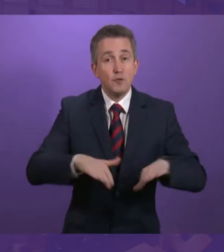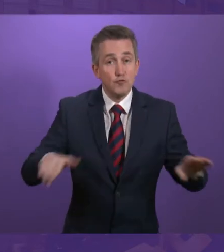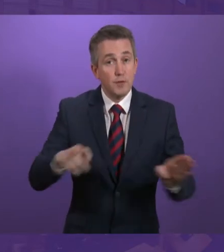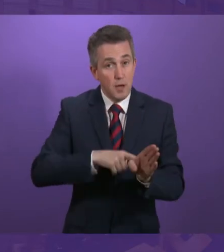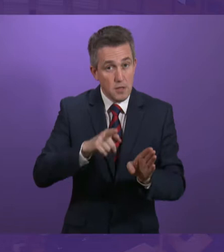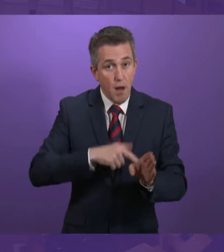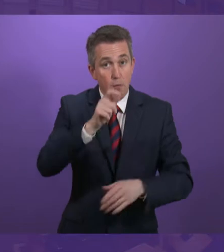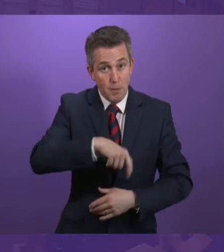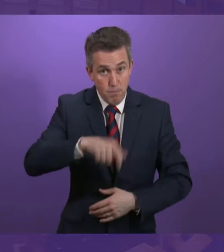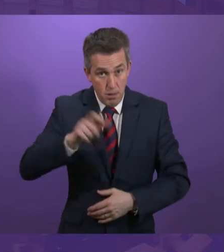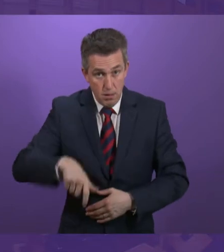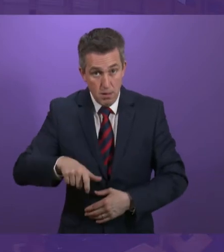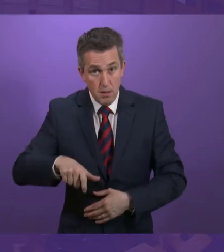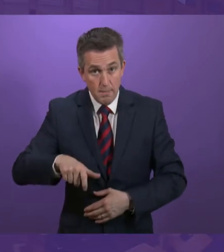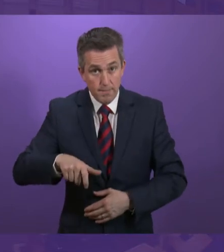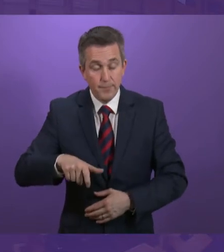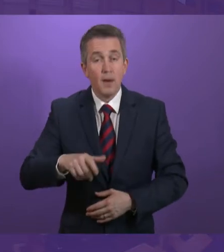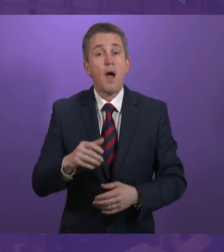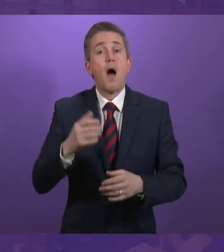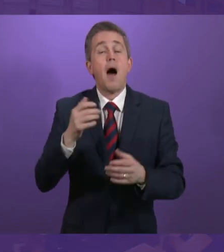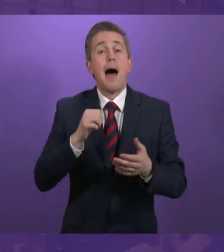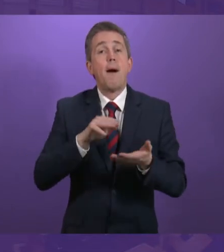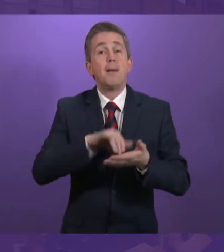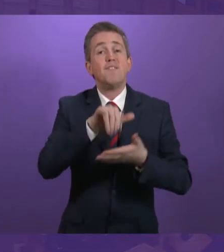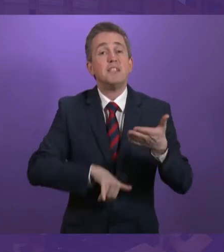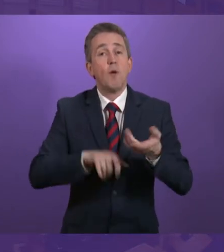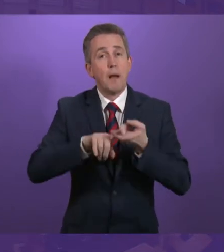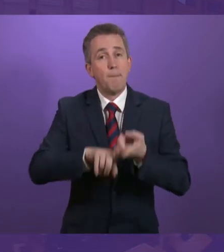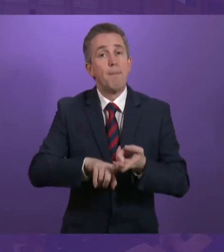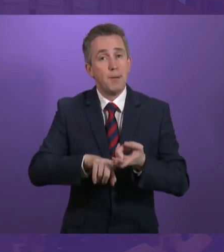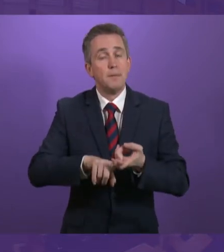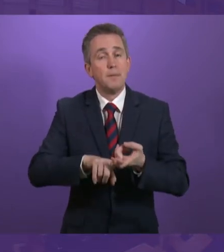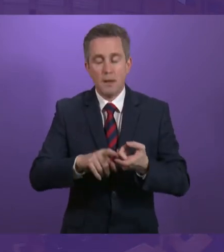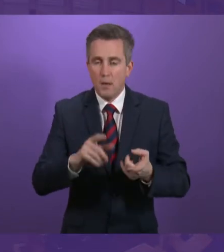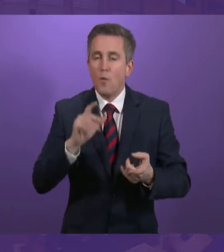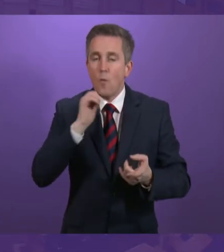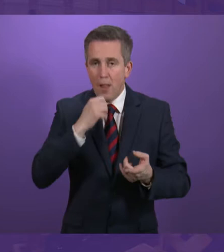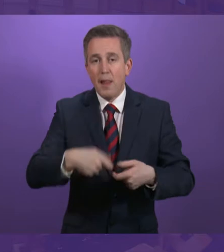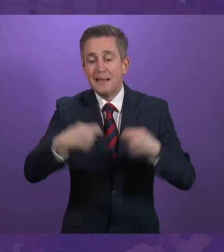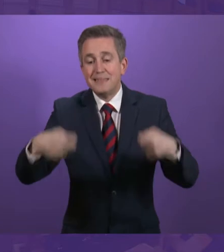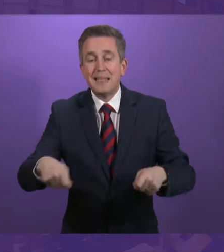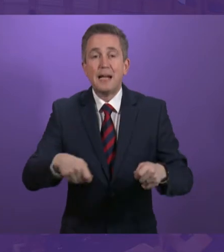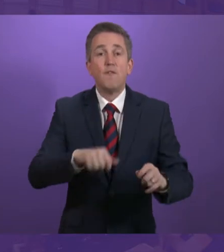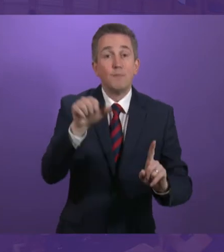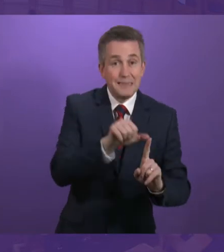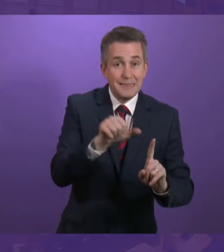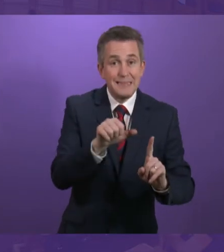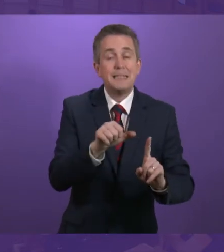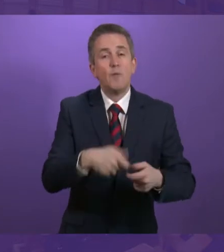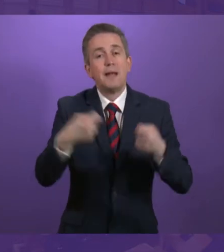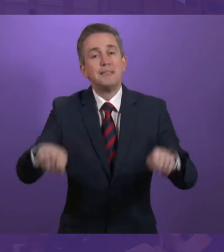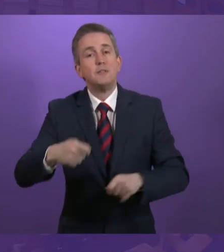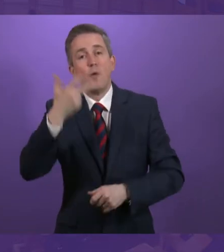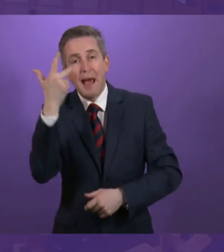We will also deliver on our manifesto commitment to extend eligibility for this benefit from age 16 to 18. This will